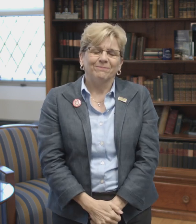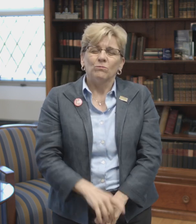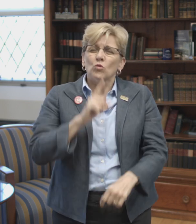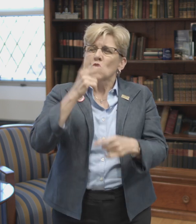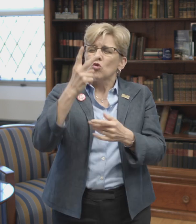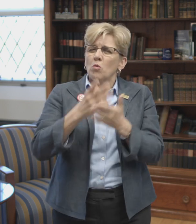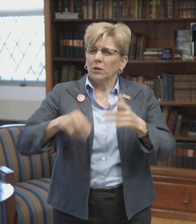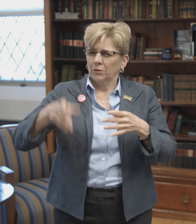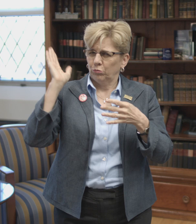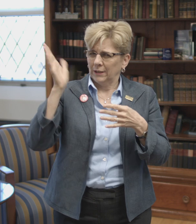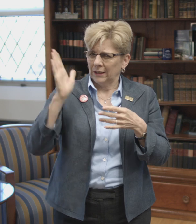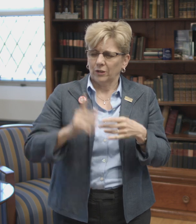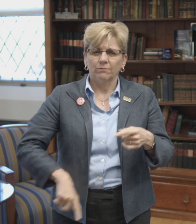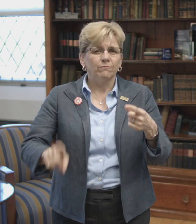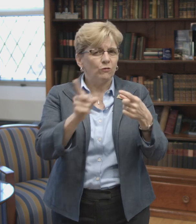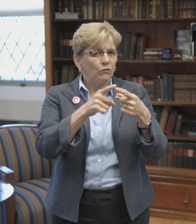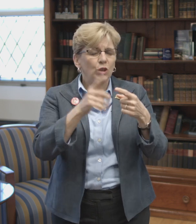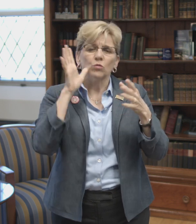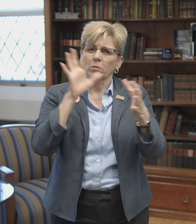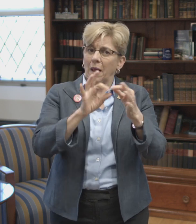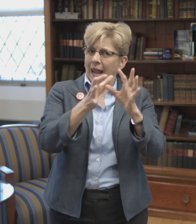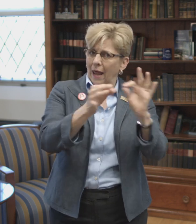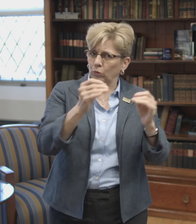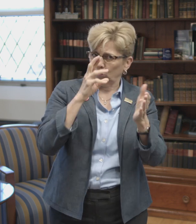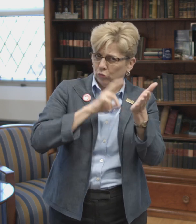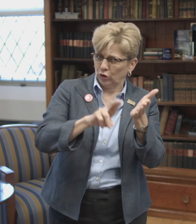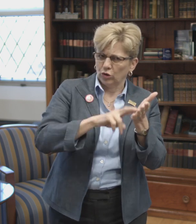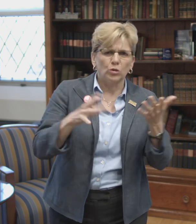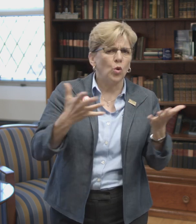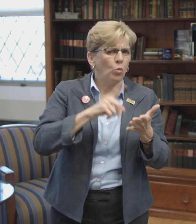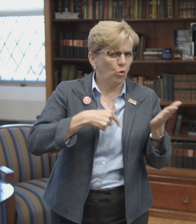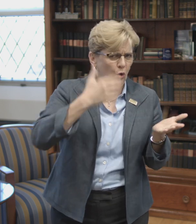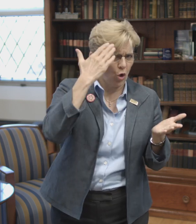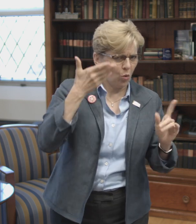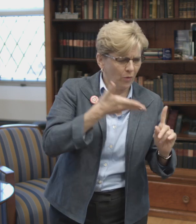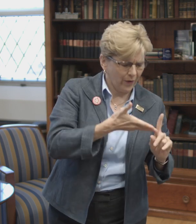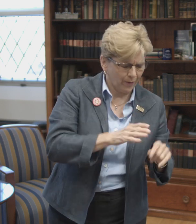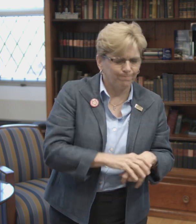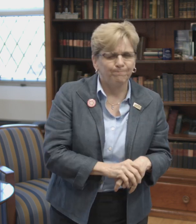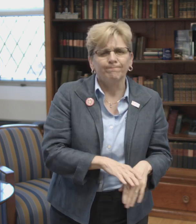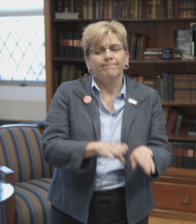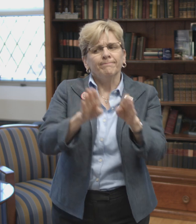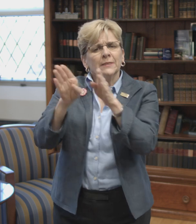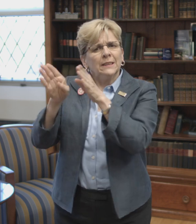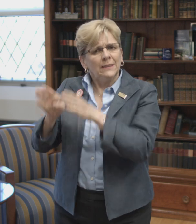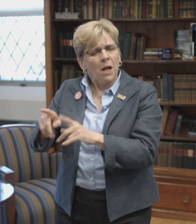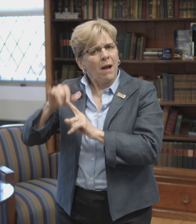There are two parts to this presentation. First, we'll be talking about language and research and what we know in that area. And secondly, we'll be